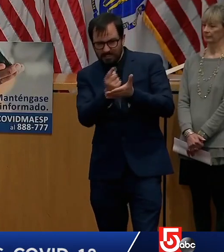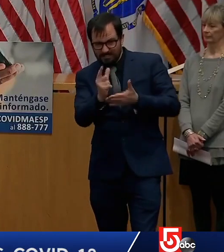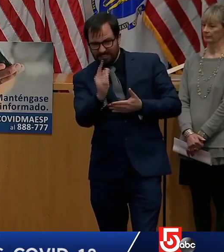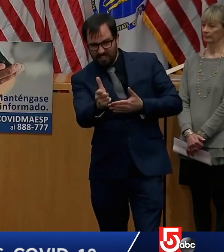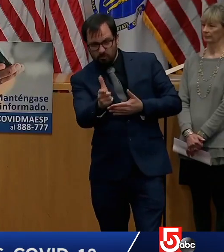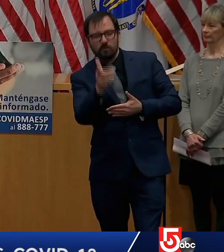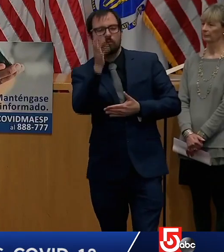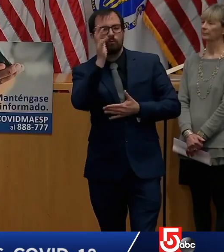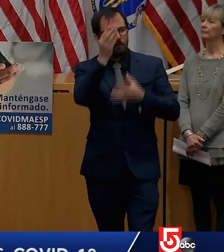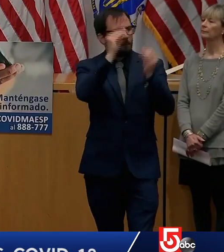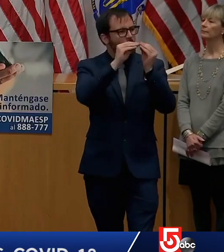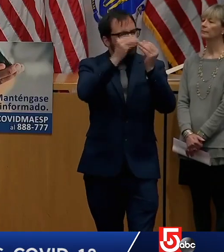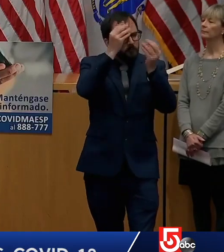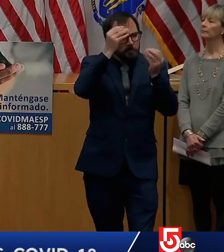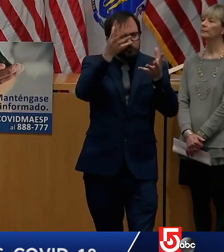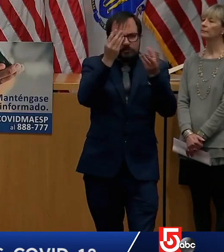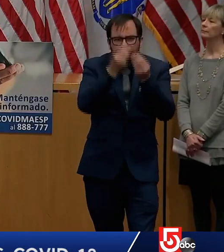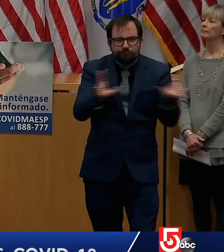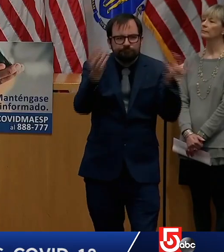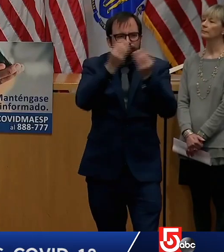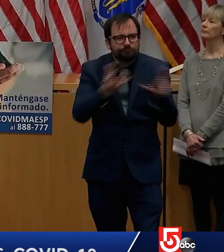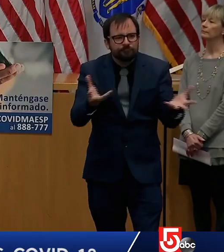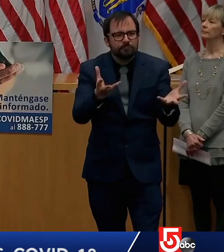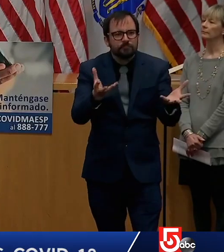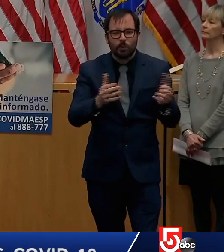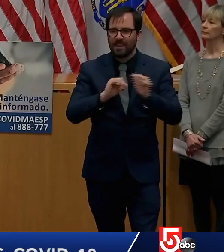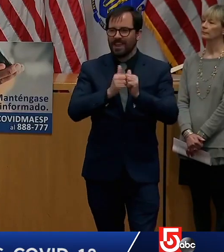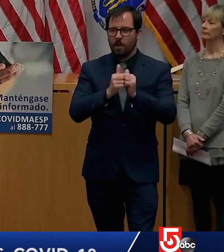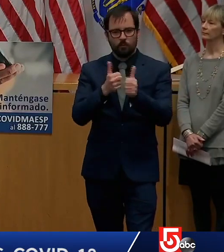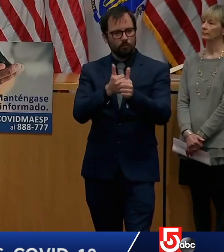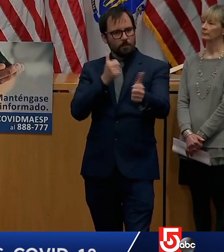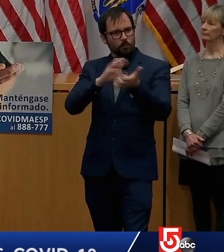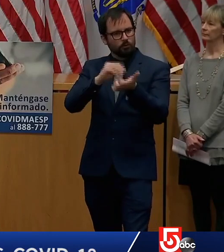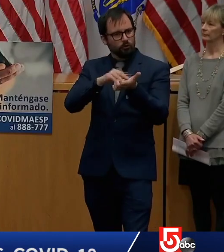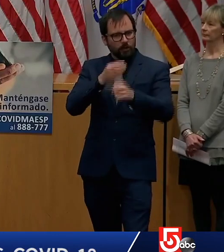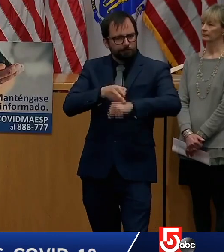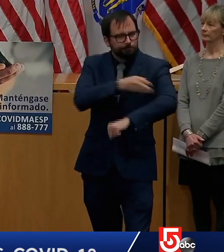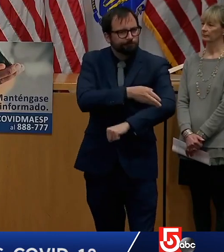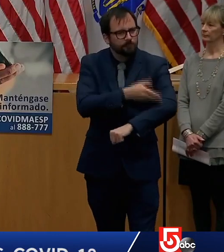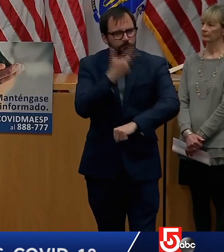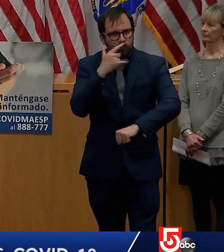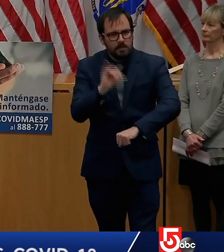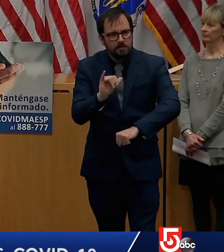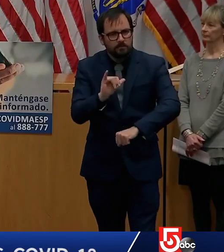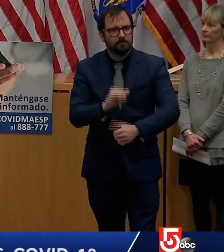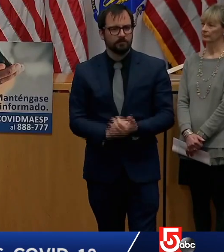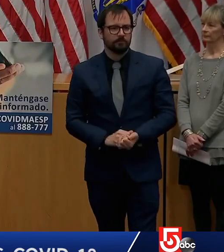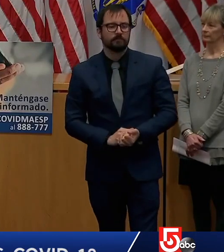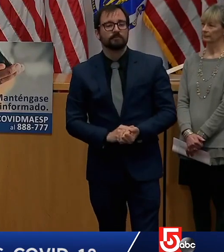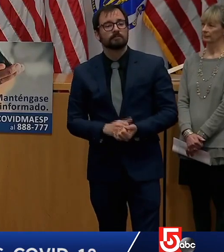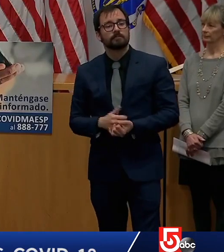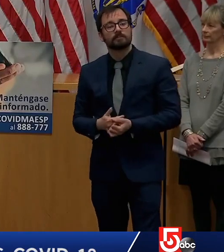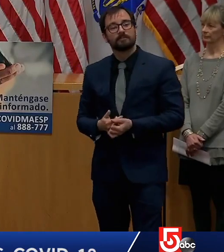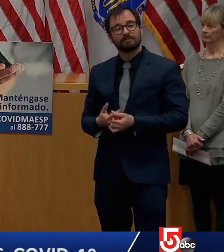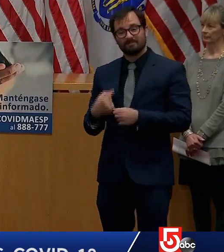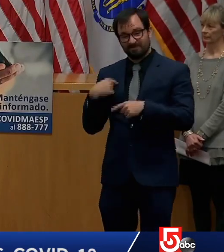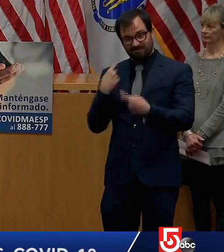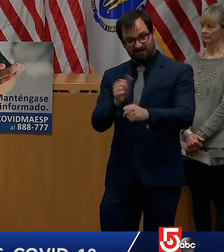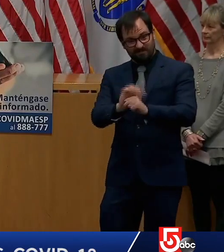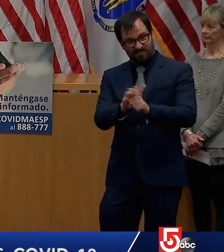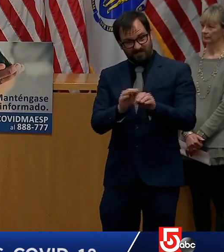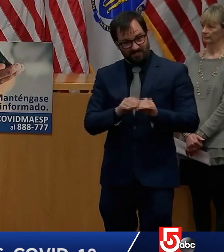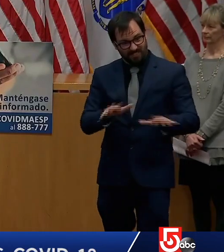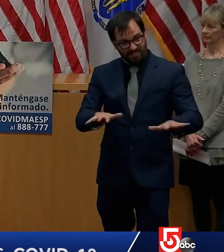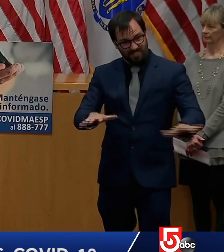progress. When I think about what's happened with the onset of this virus, I think about what we've done in education as four